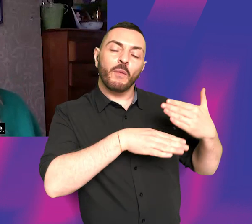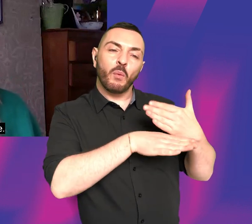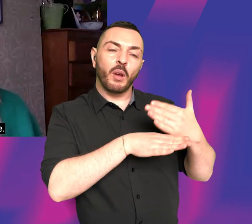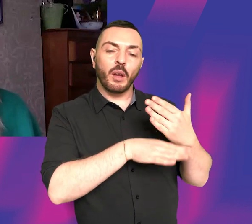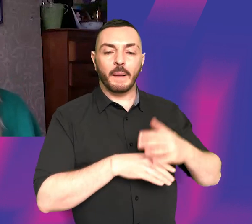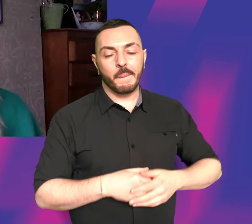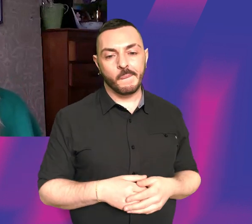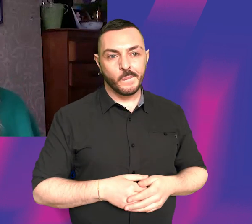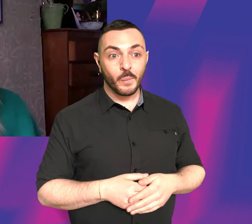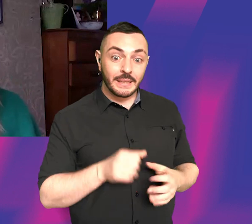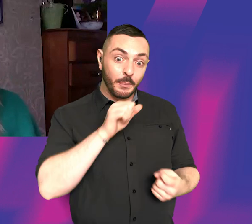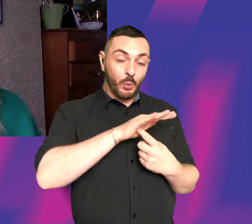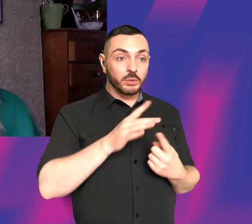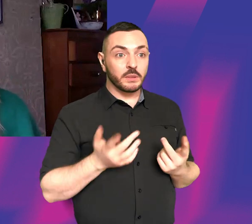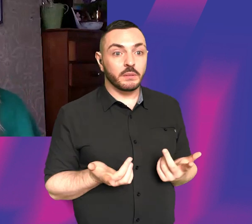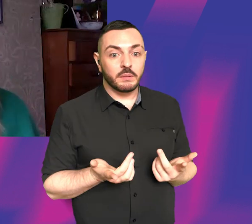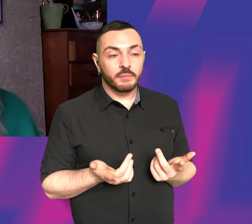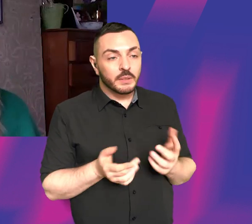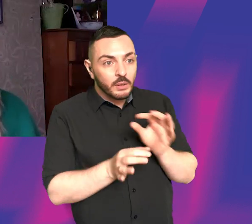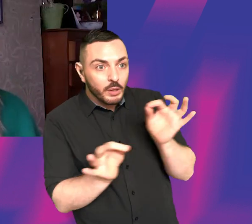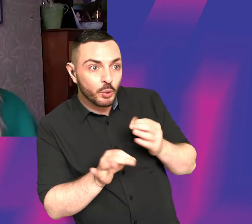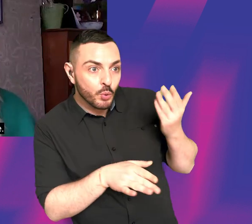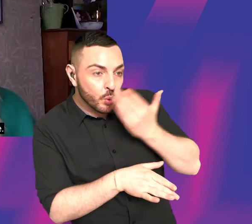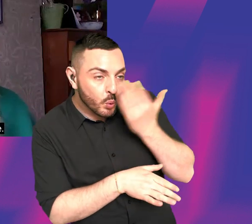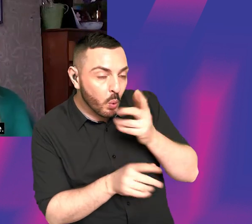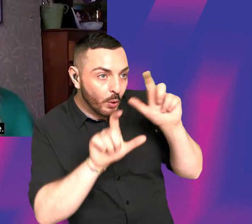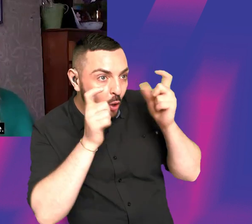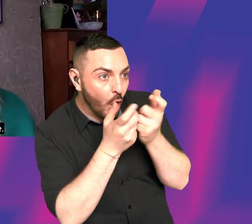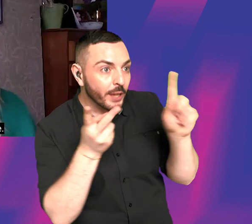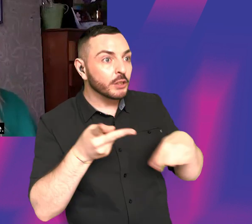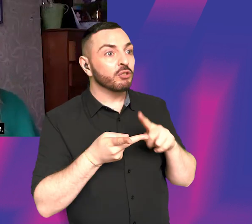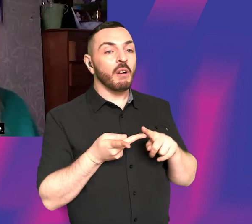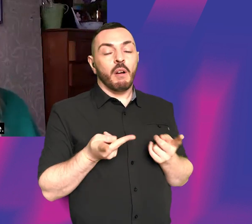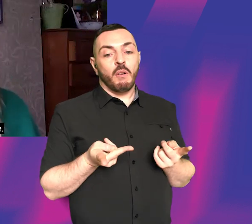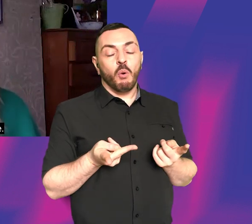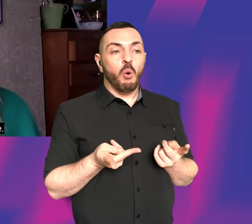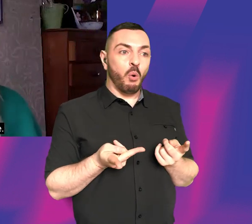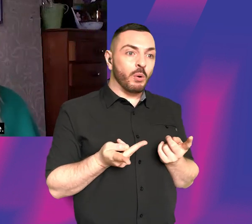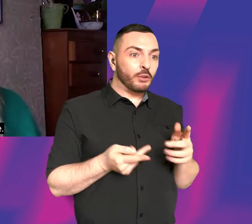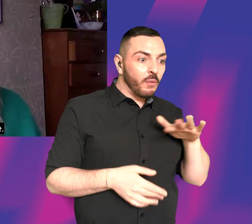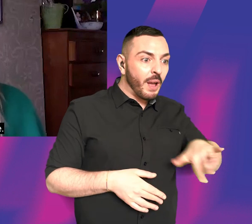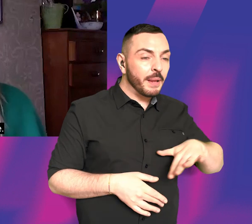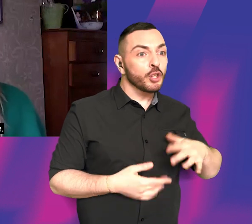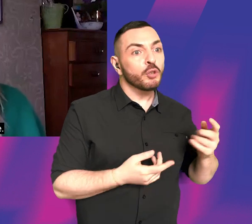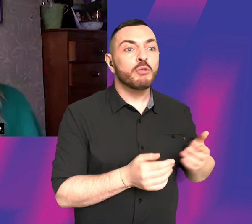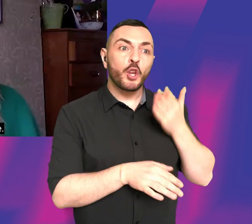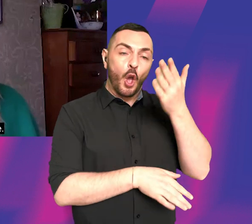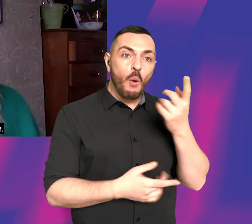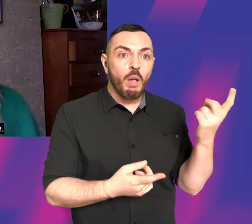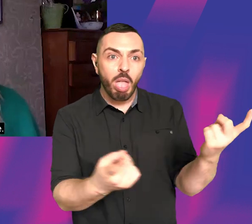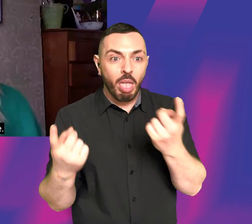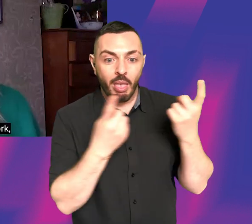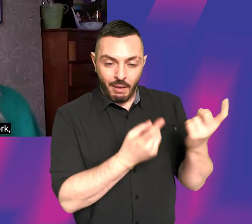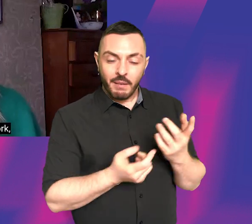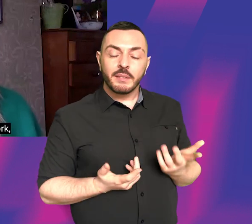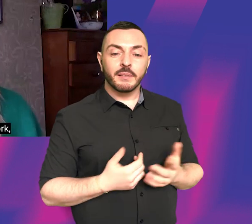those people. And if they're not at your school, if they're not their college, if you're if they're not in your family, like go out and find them because they're